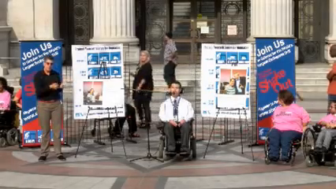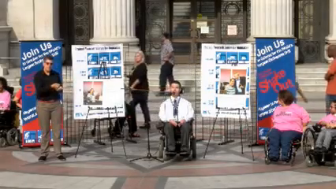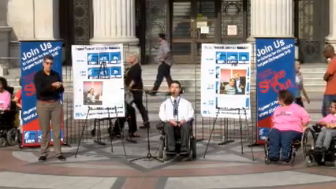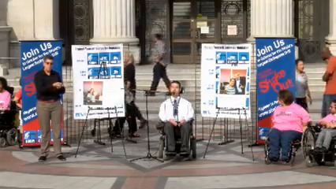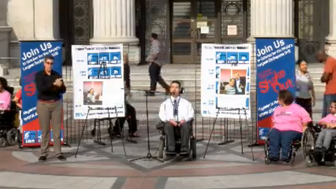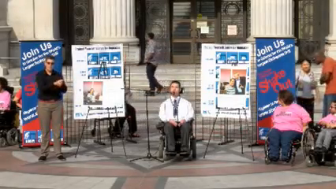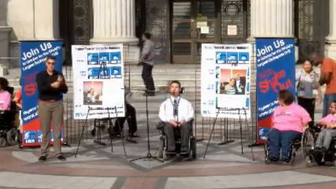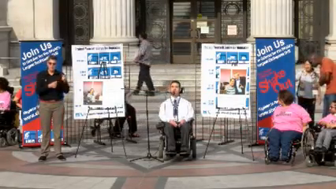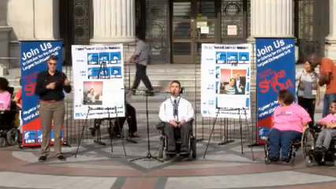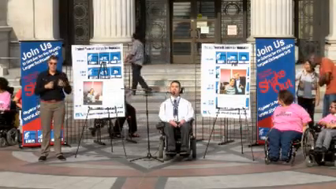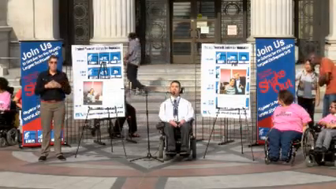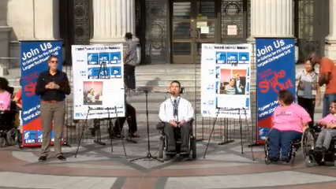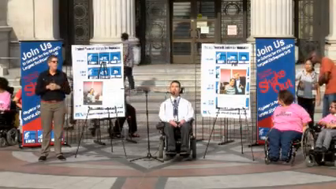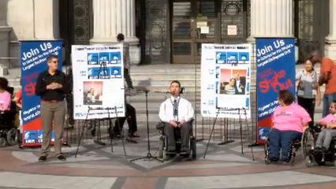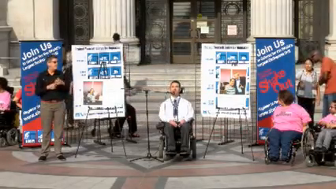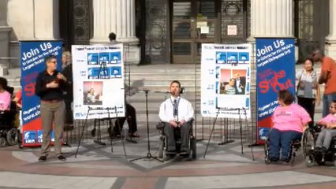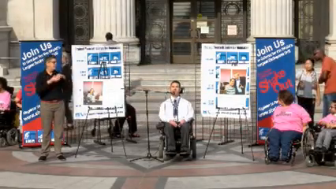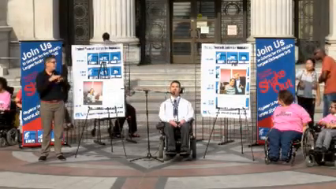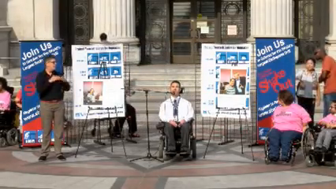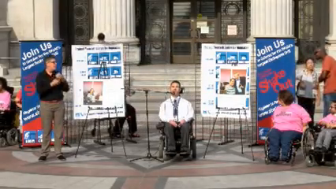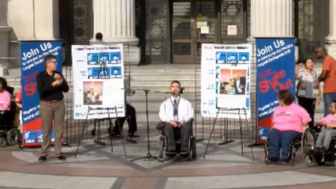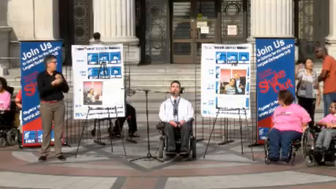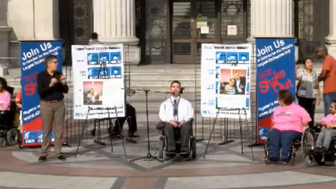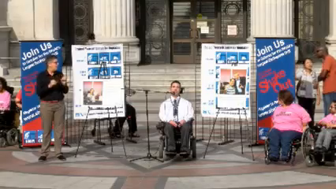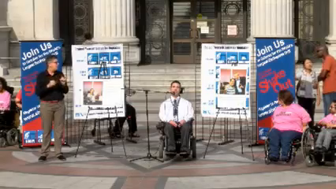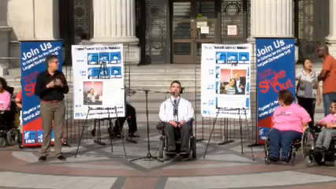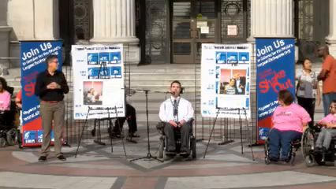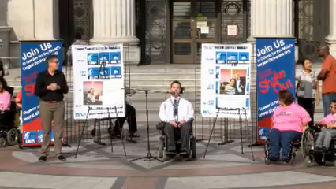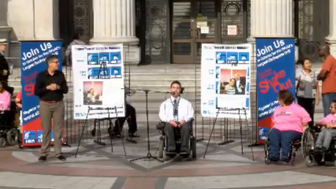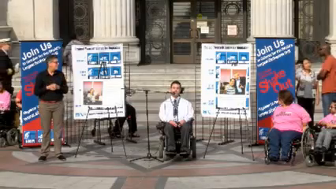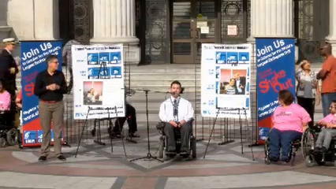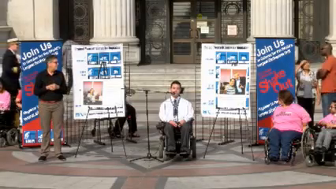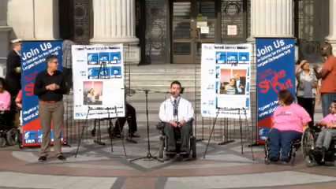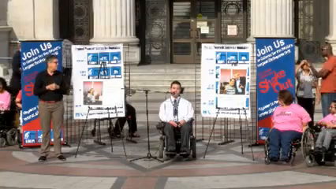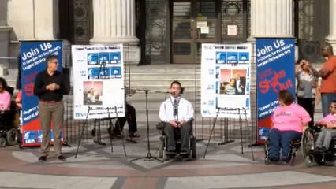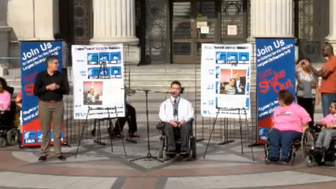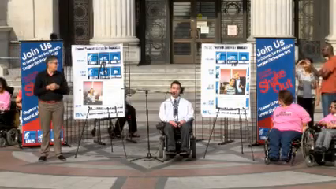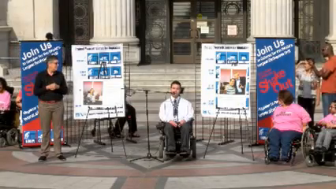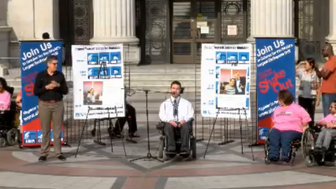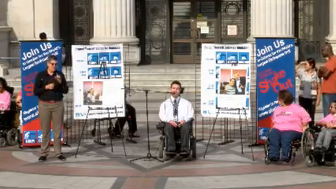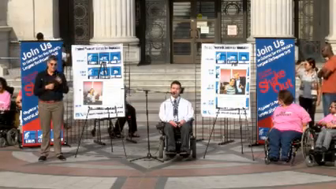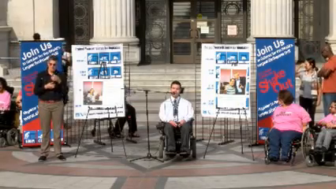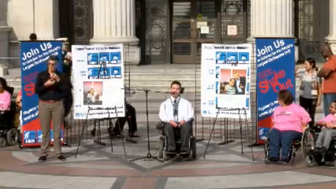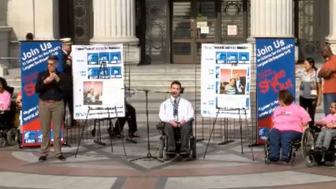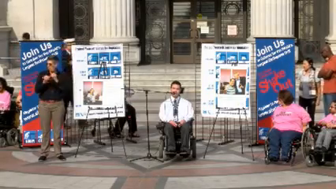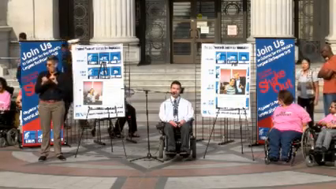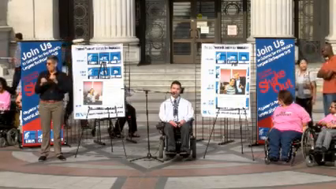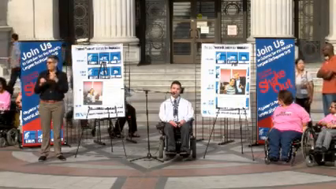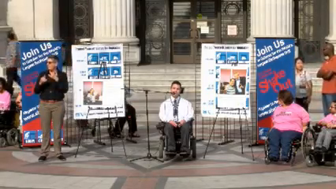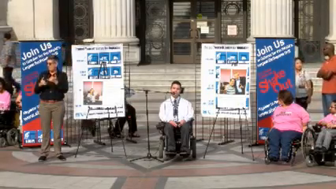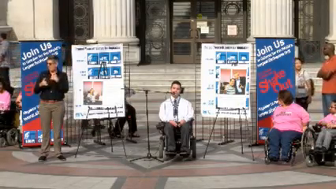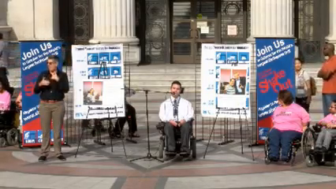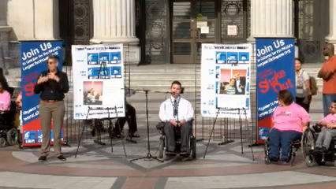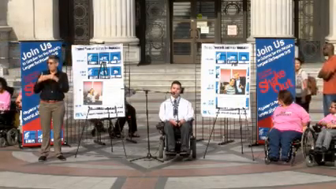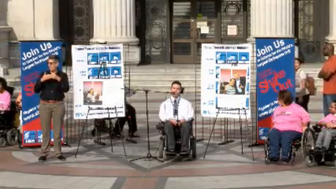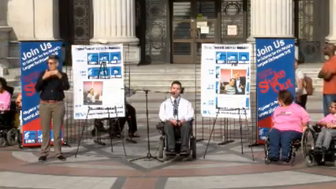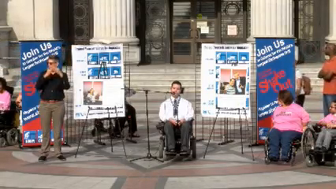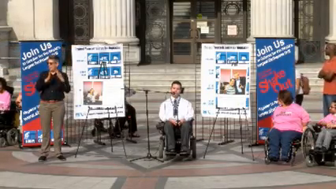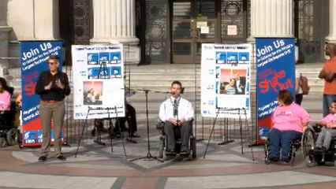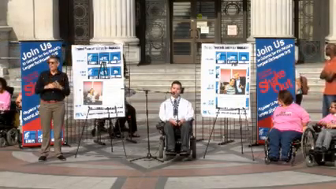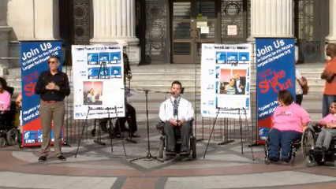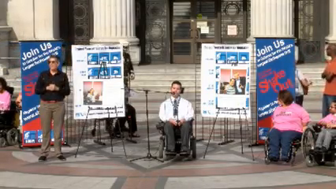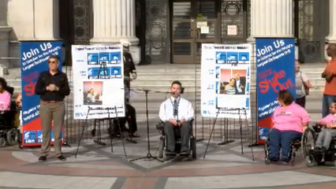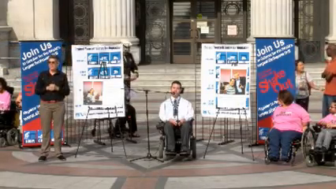establishment of the Office of Access and Functional Needs, an office which I get to now lead. We